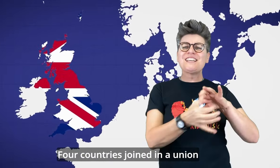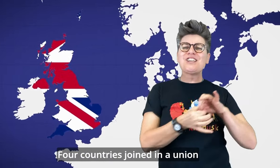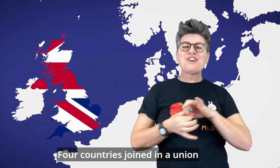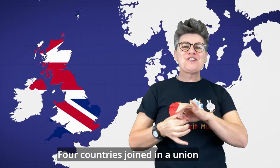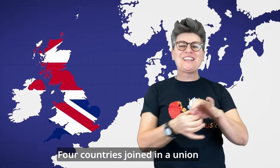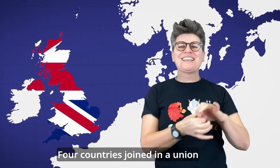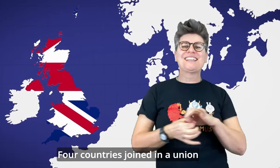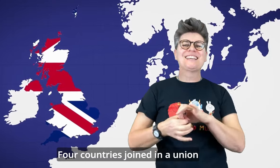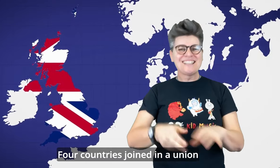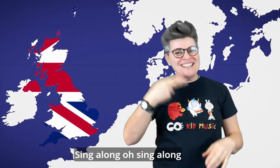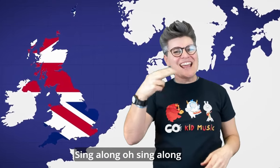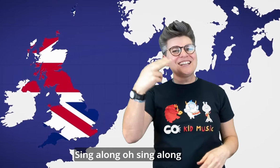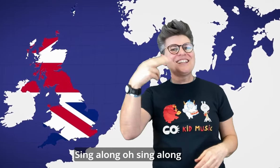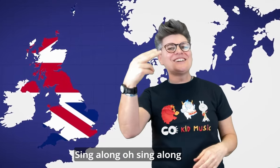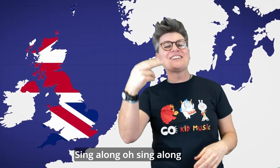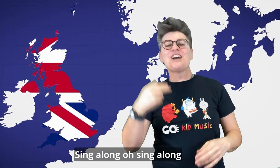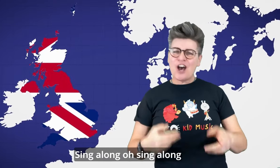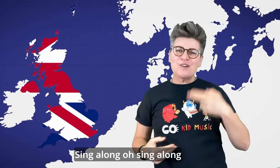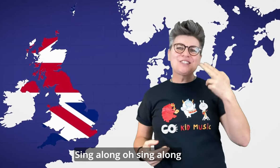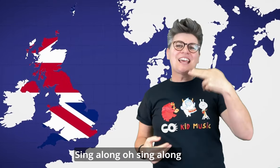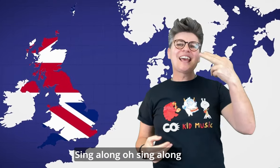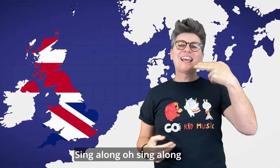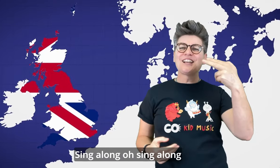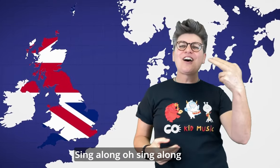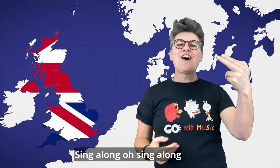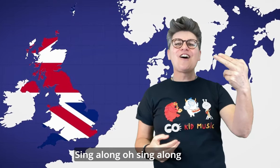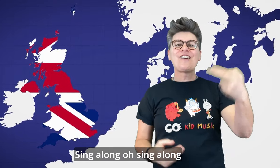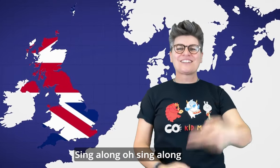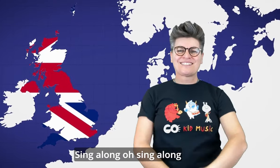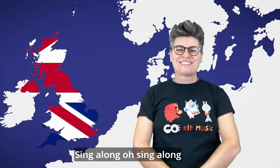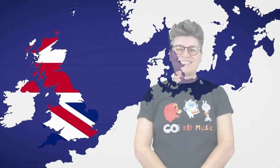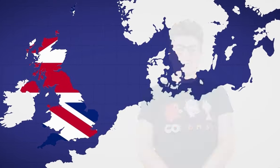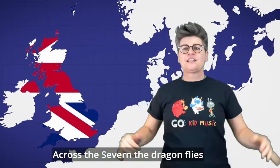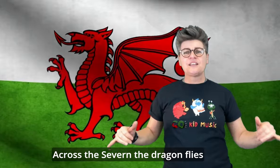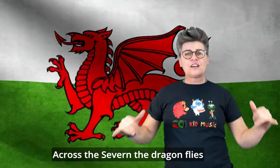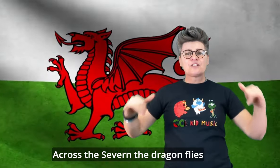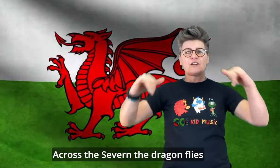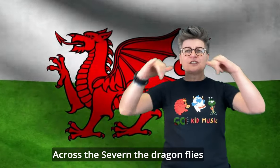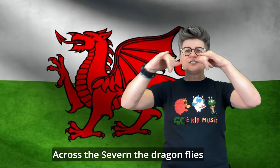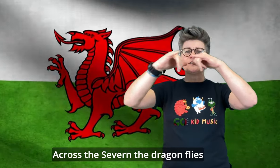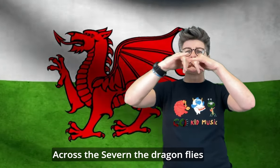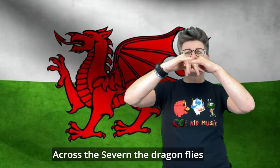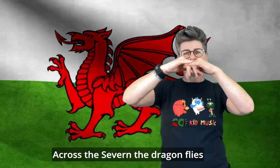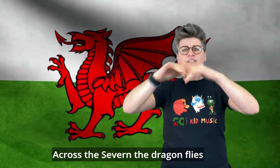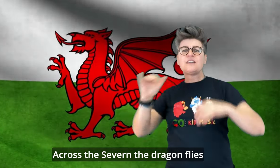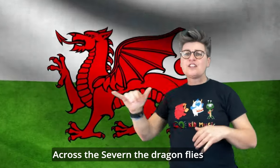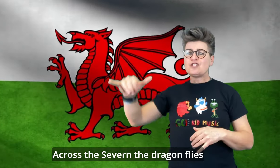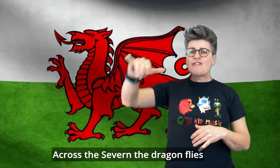in a union Sing along, oh sing along Across the severn the